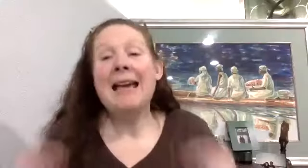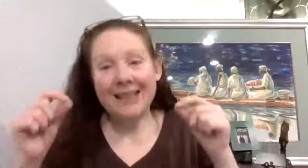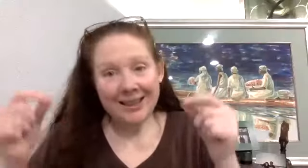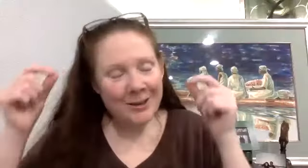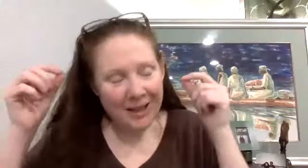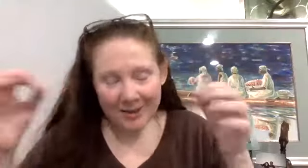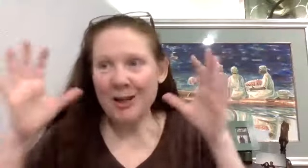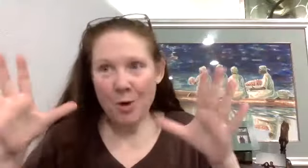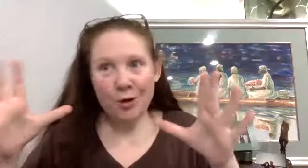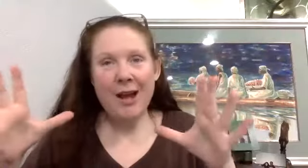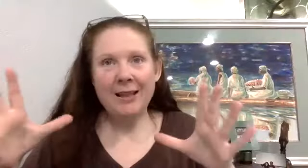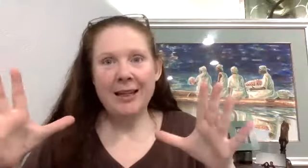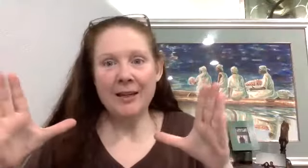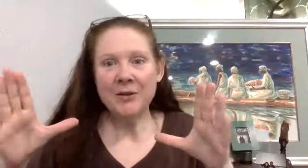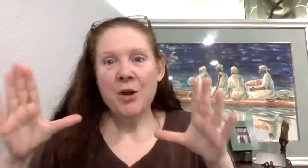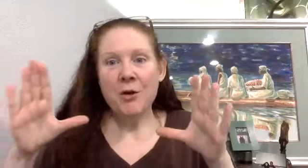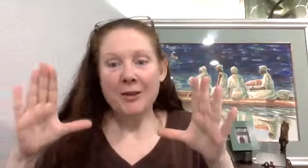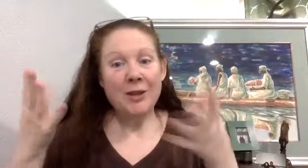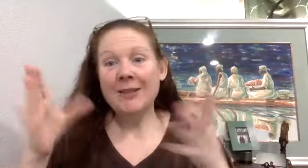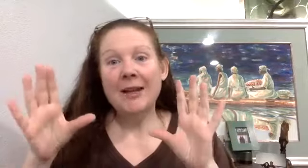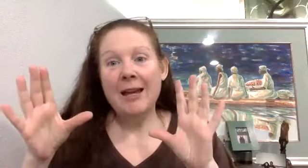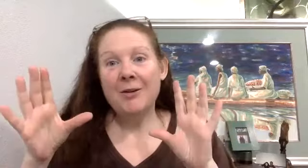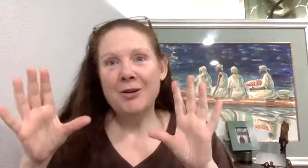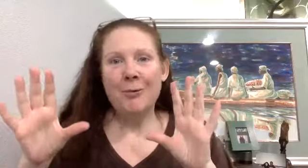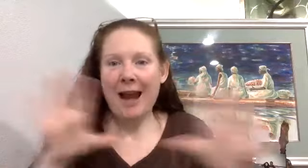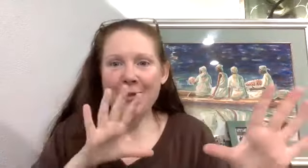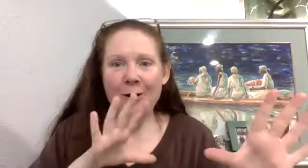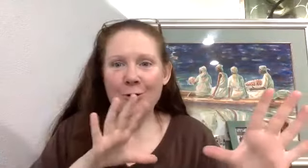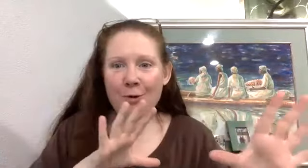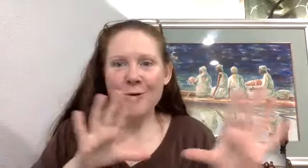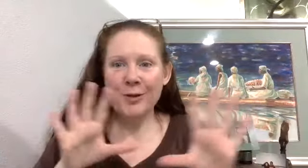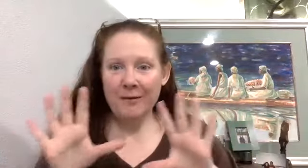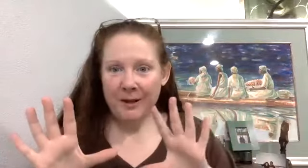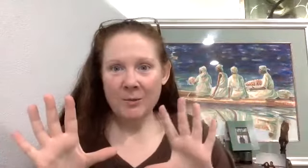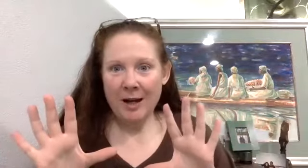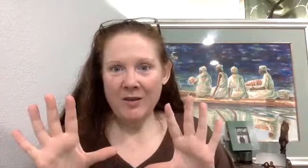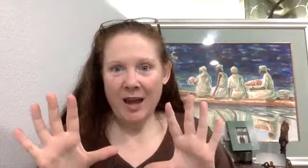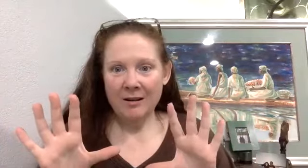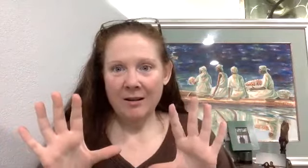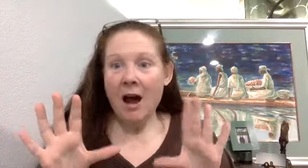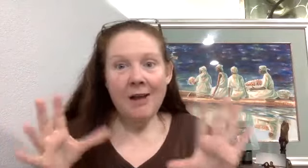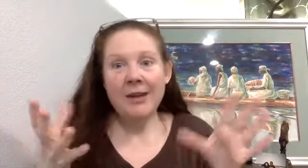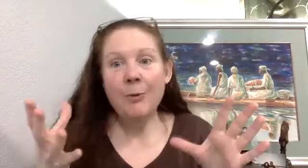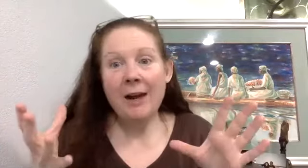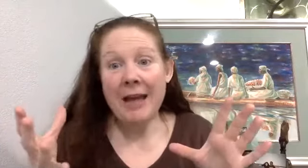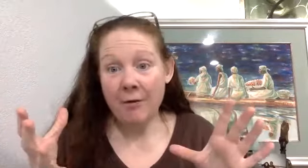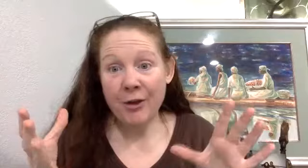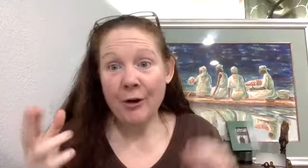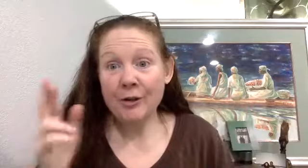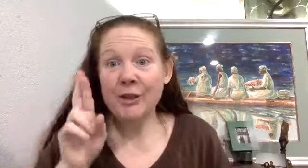It's, it's the, it's the emotionality is, it's, it's again, you know, we had the whole growth and fixed mindset. I think we have to have a third. It's the